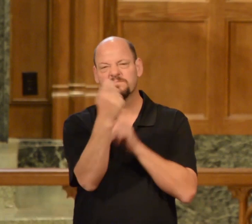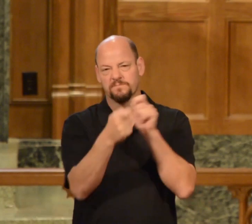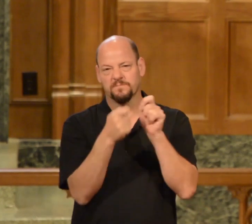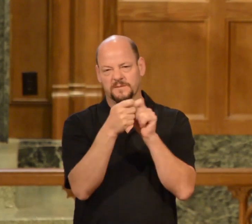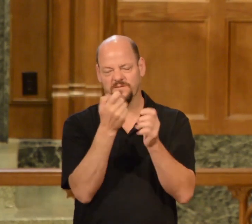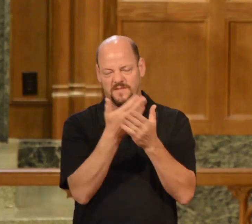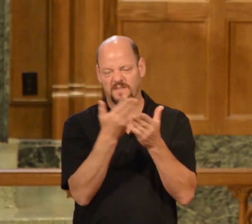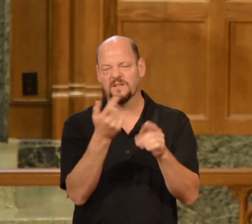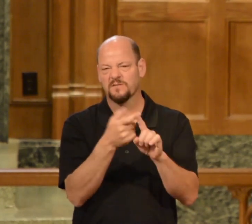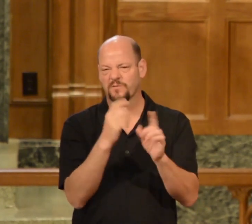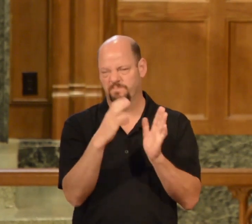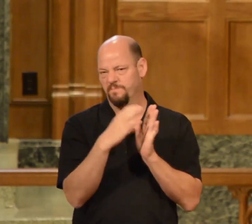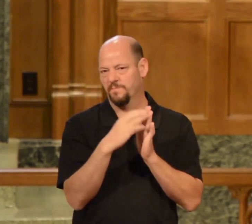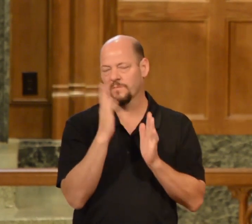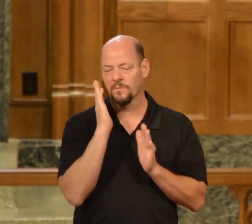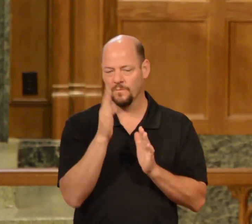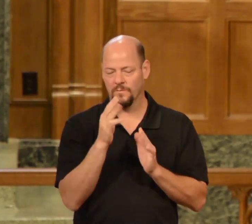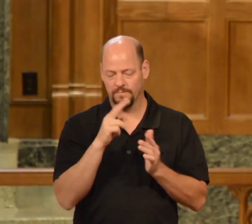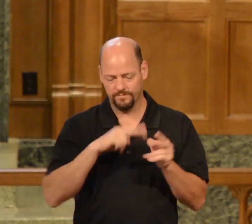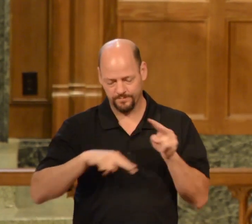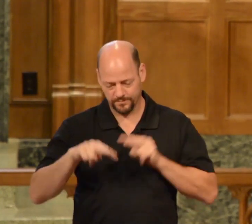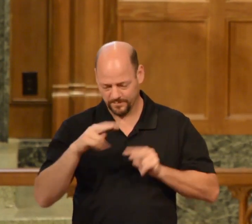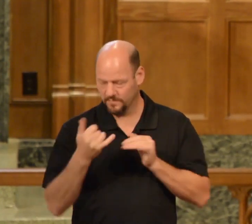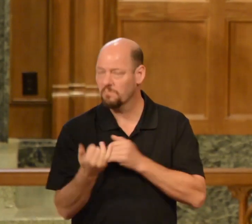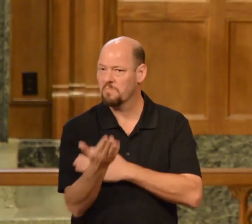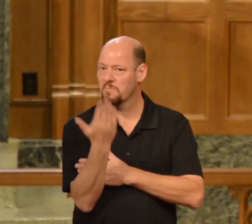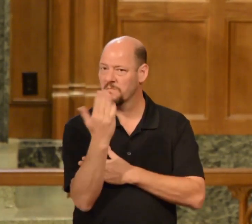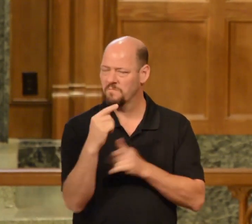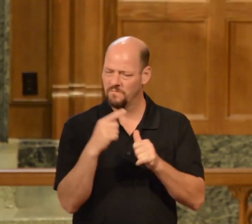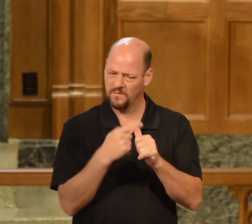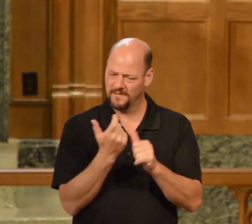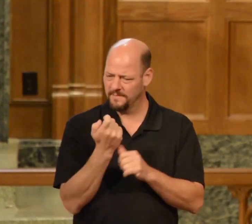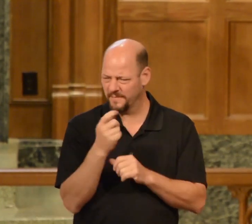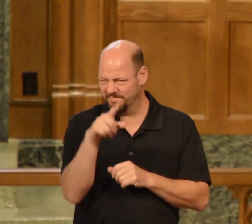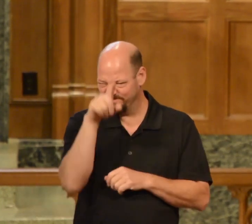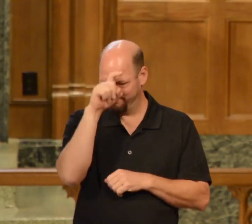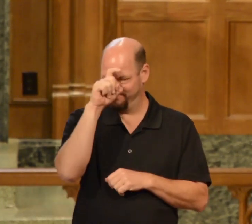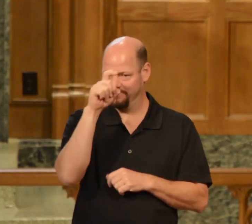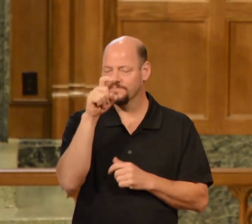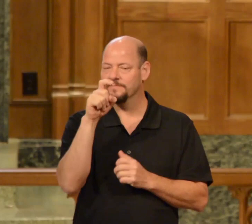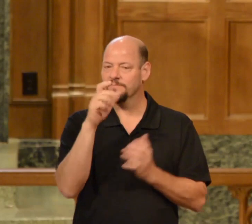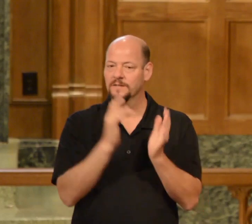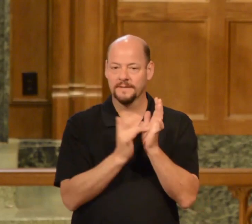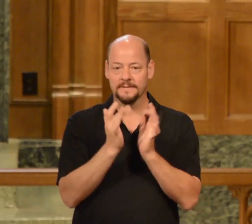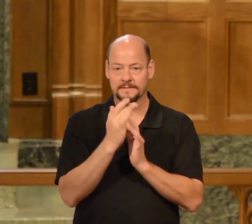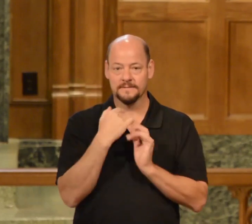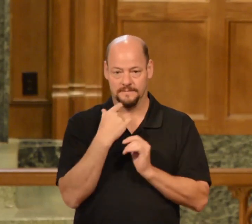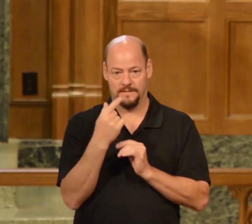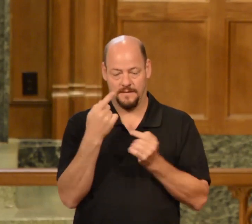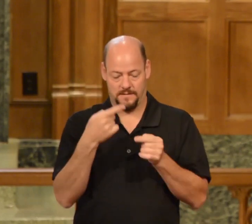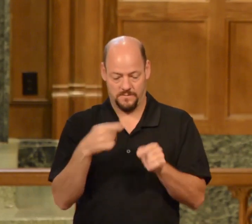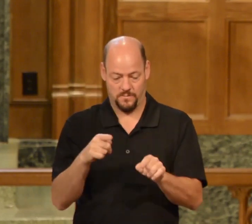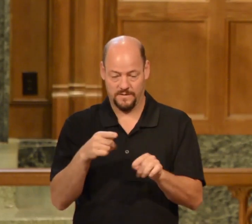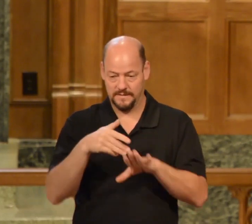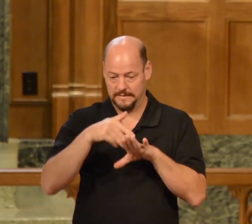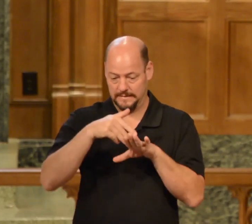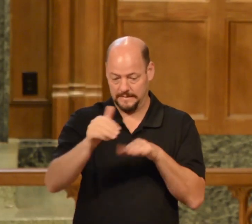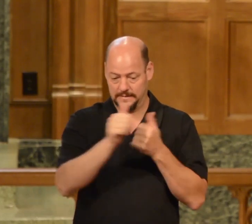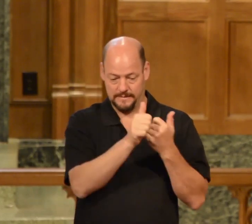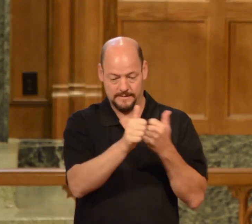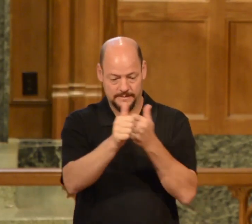the text this morning. The first is a bit of a riddle because Jesus says, as he sends out the disciples, these words,